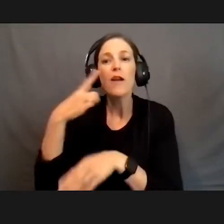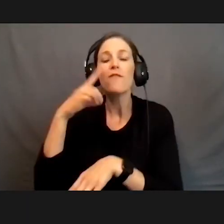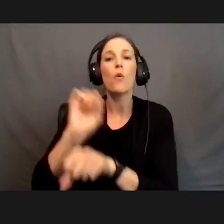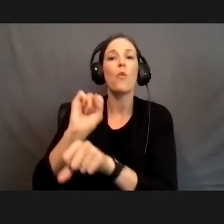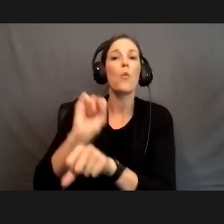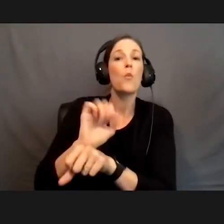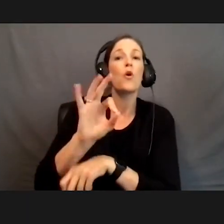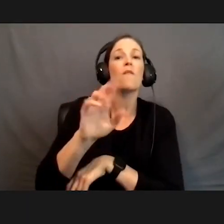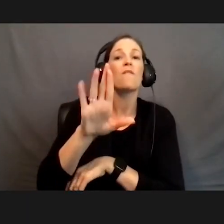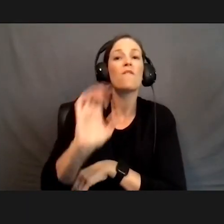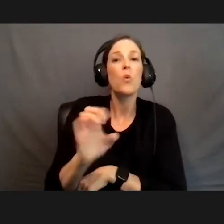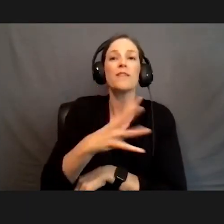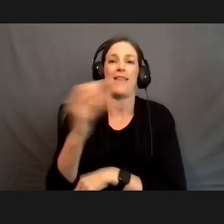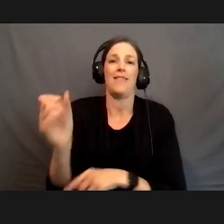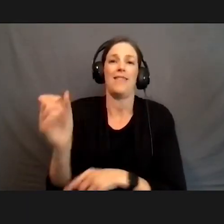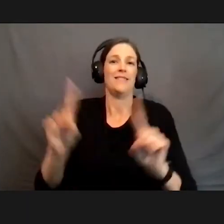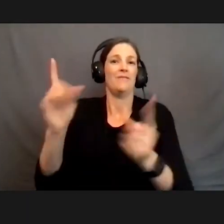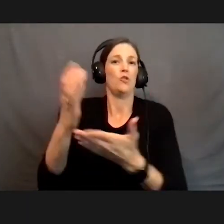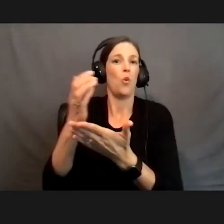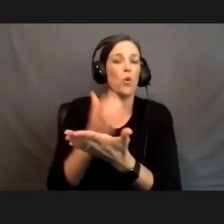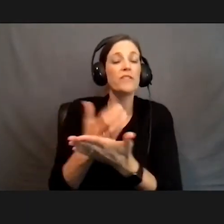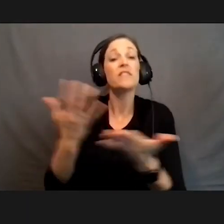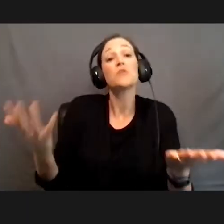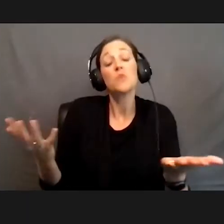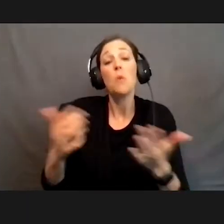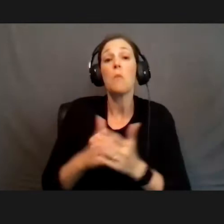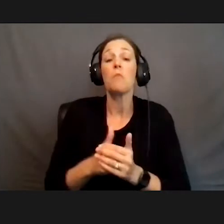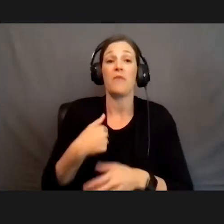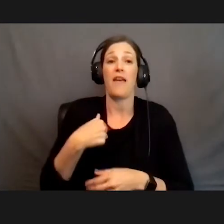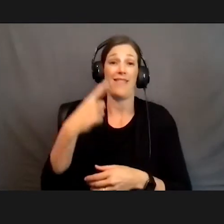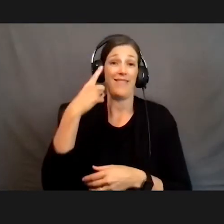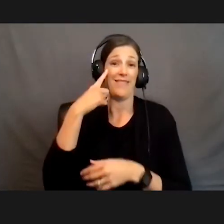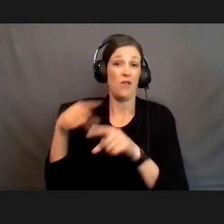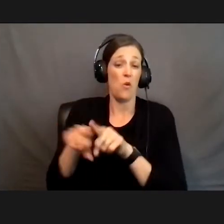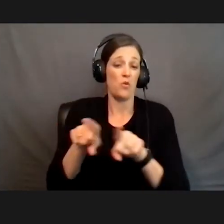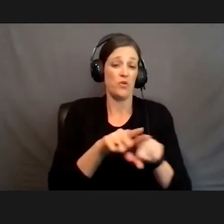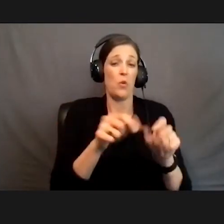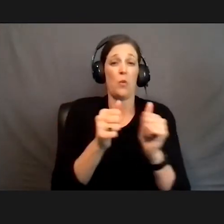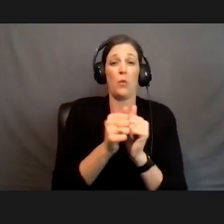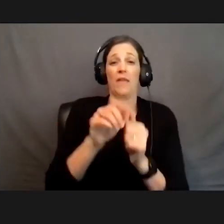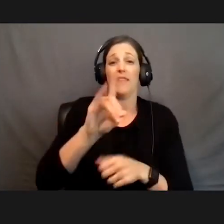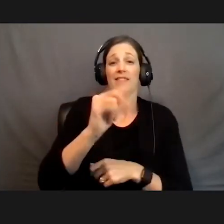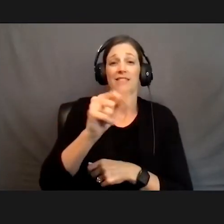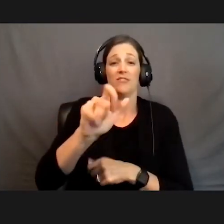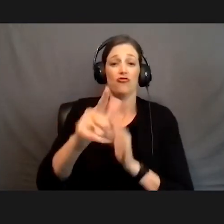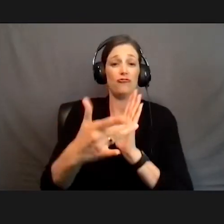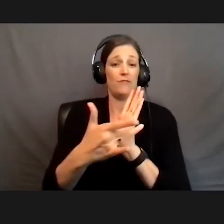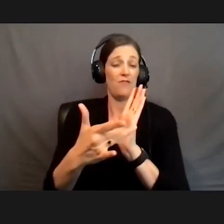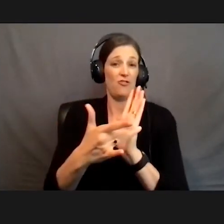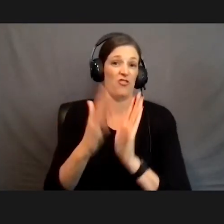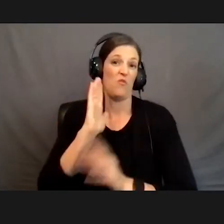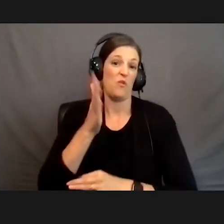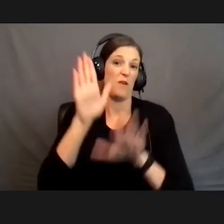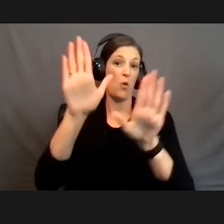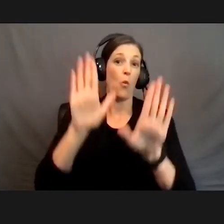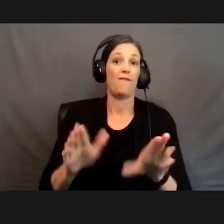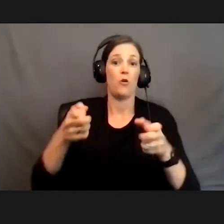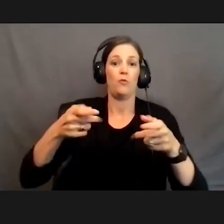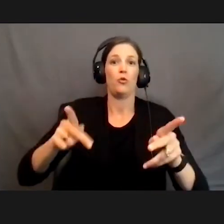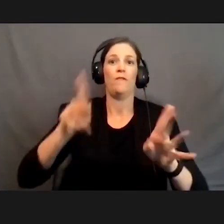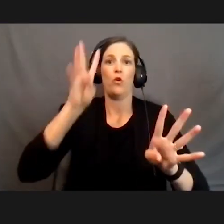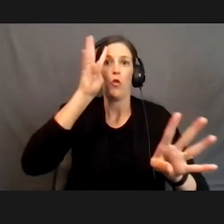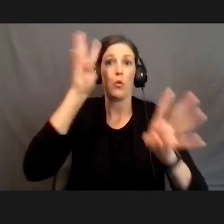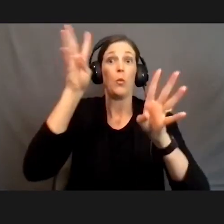as their different coursework. So, and I think also with the digital technology that would be a wonderful opportunity for the creative